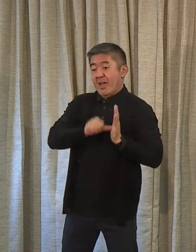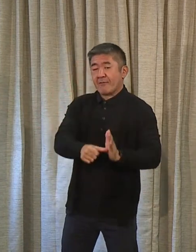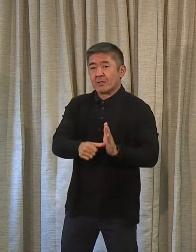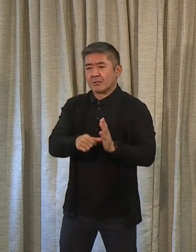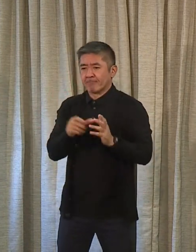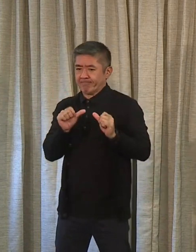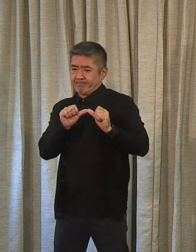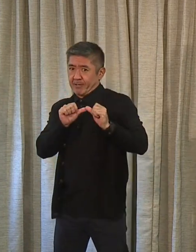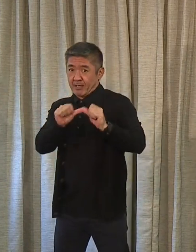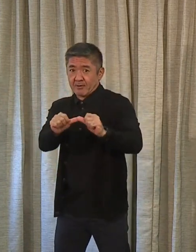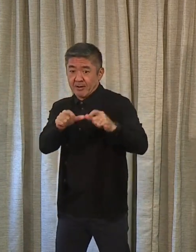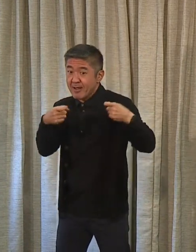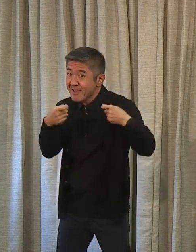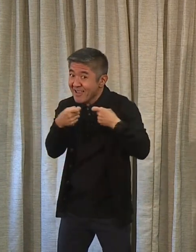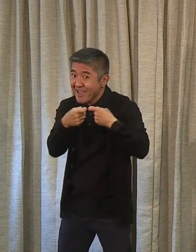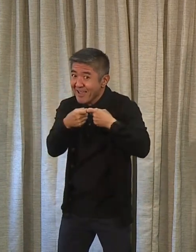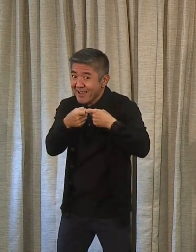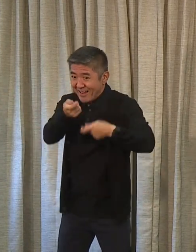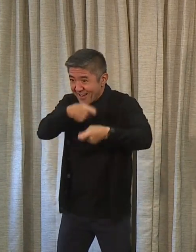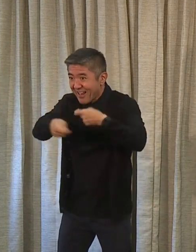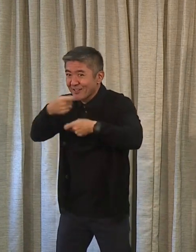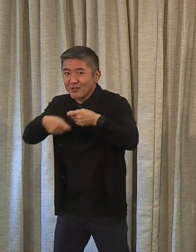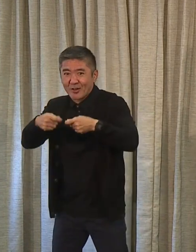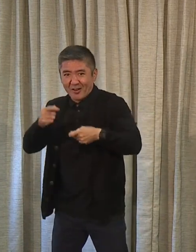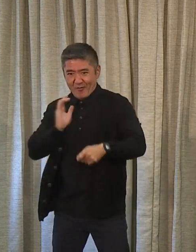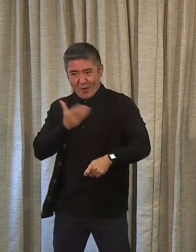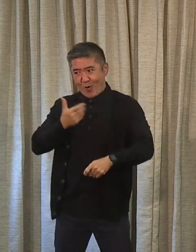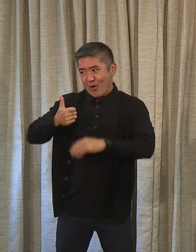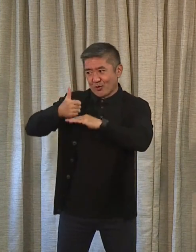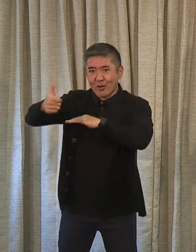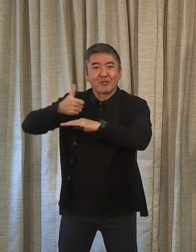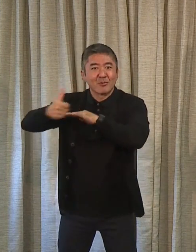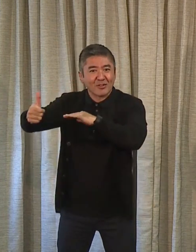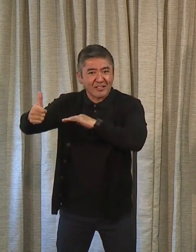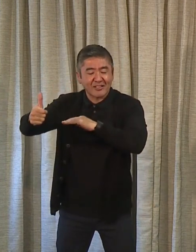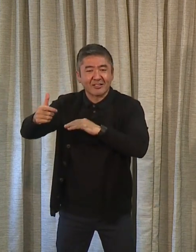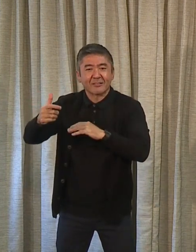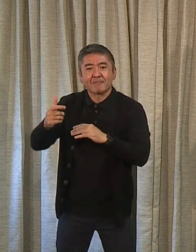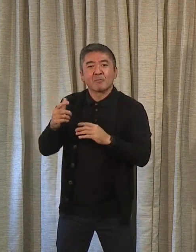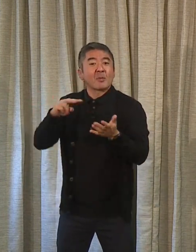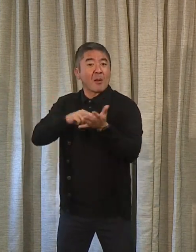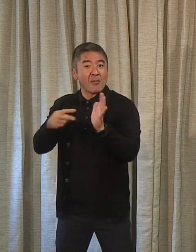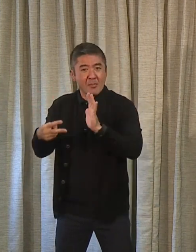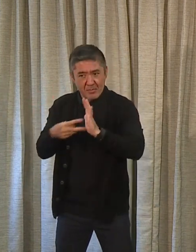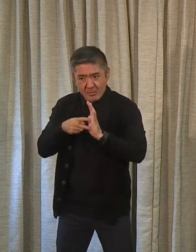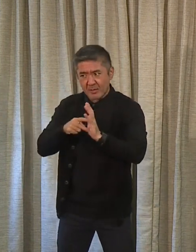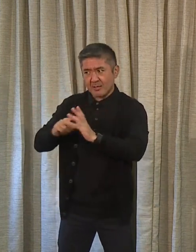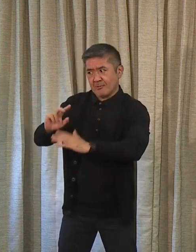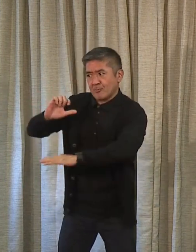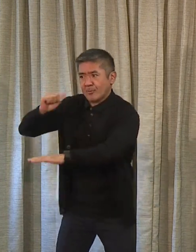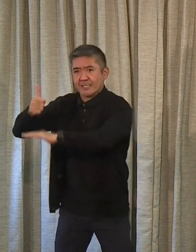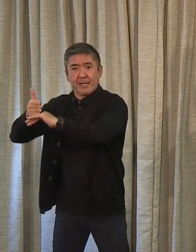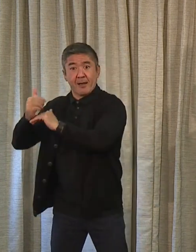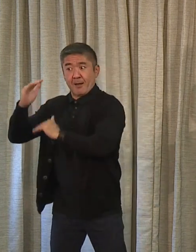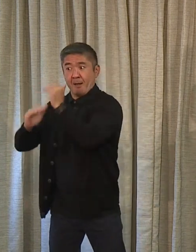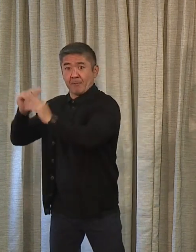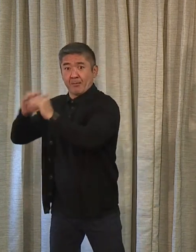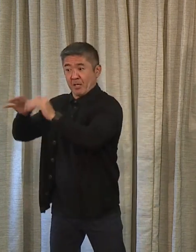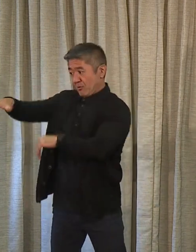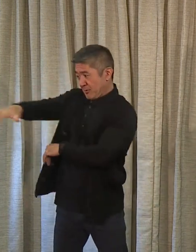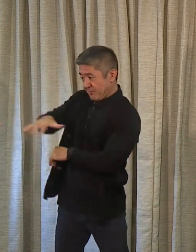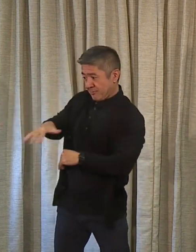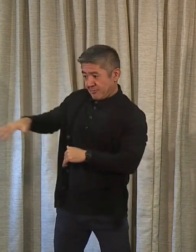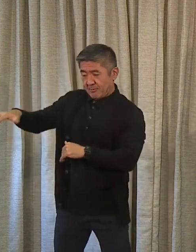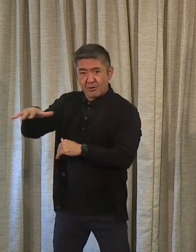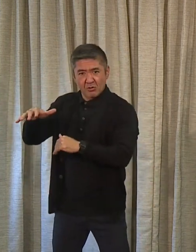continued electrification of transportation. That means that we're putting in the infrastructure that we need in order